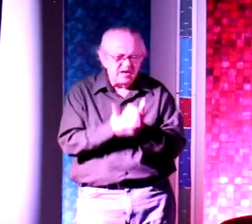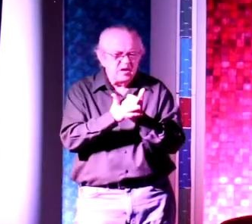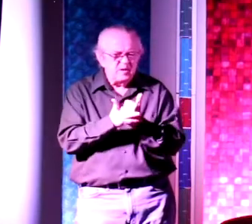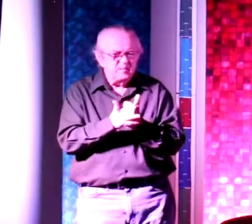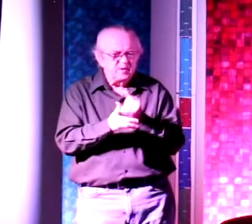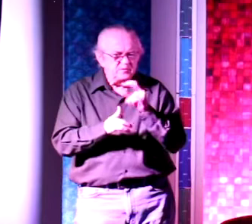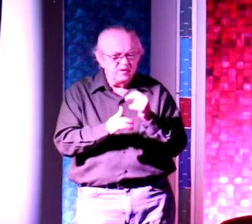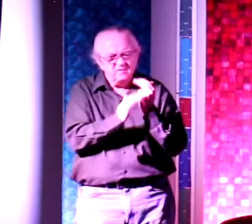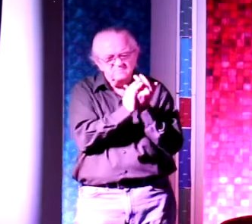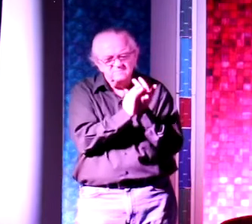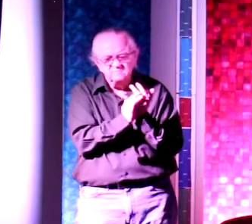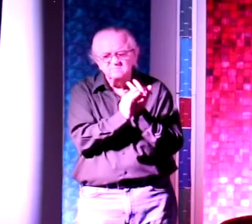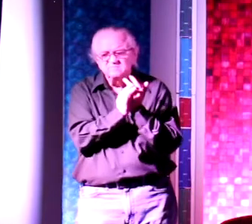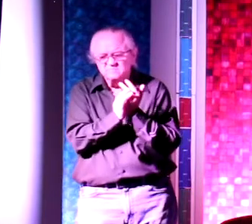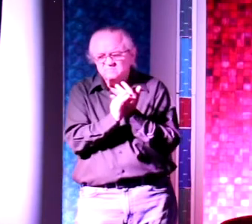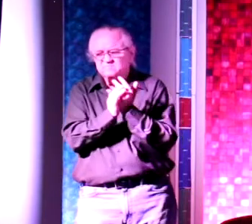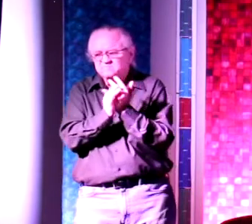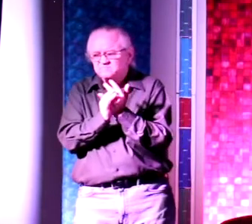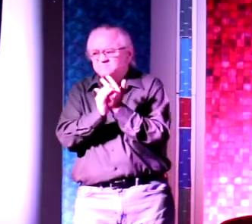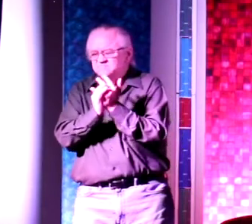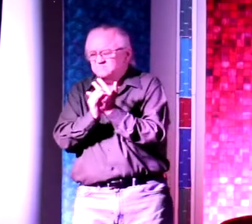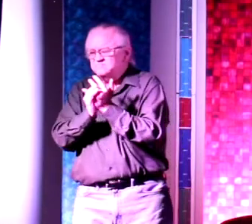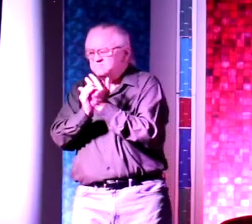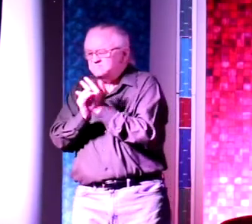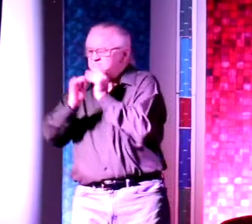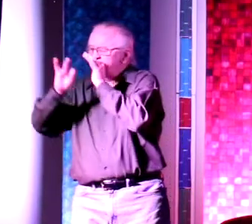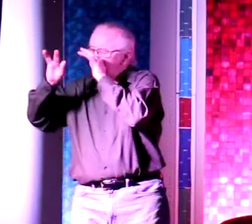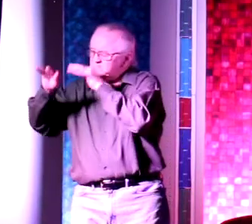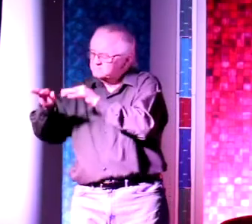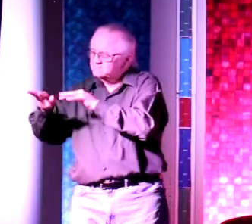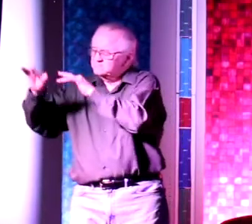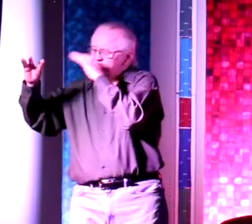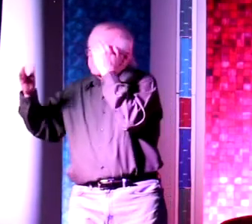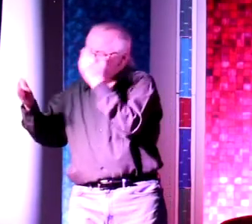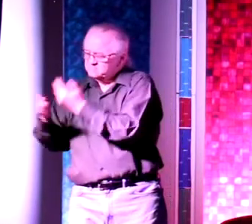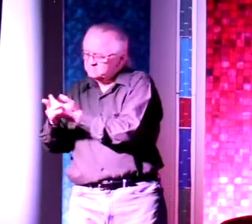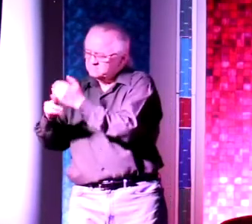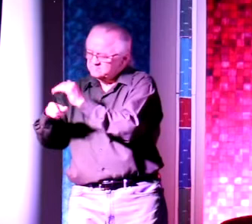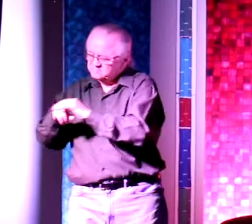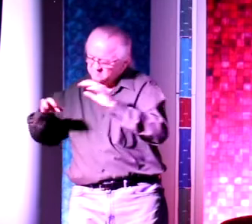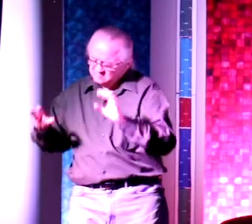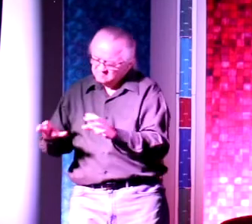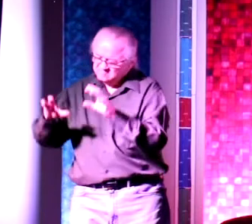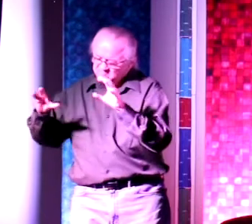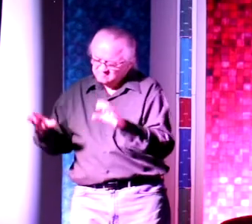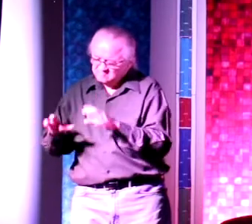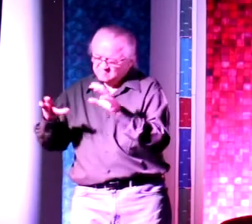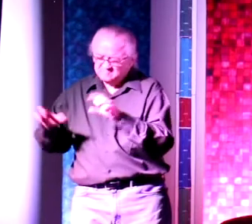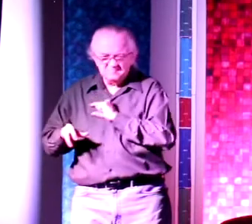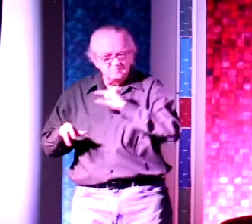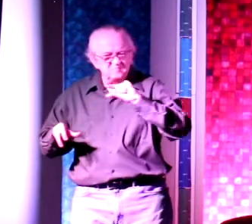a ship. He took that challenge. He took a ship across the Atlantic to England. He worked in the court in the stables of Queen